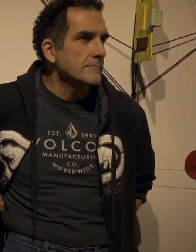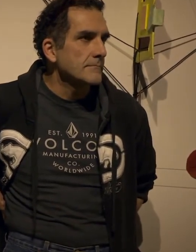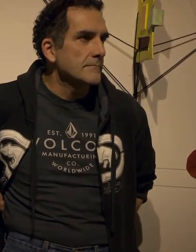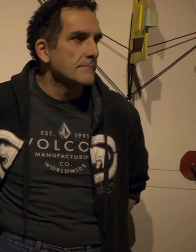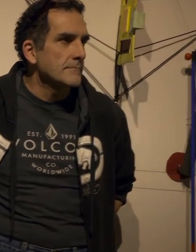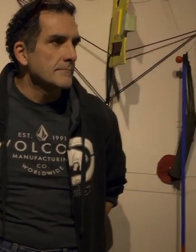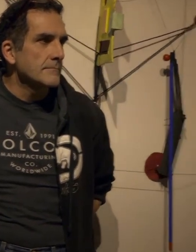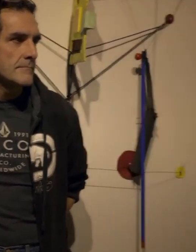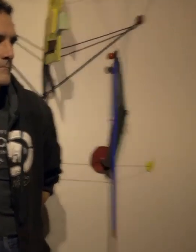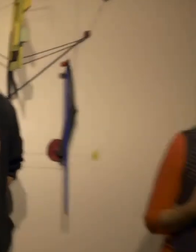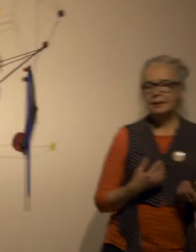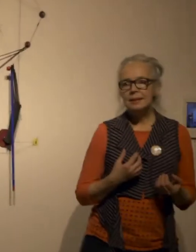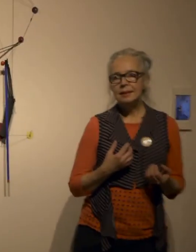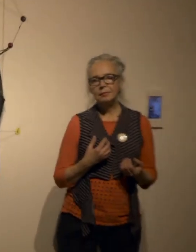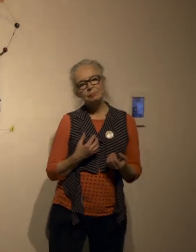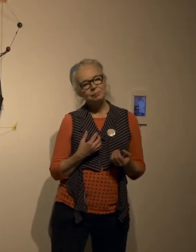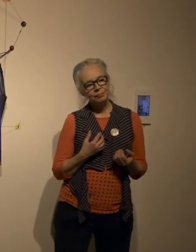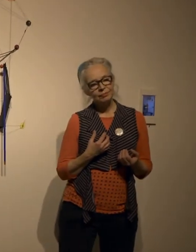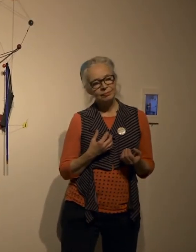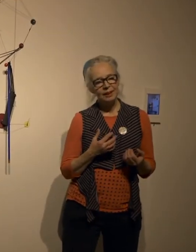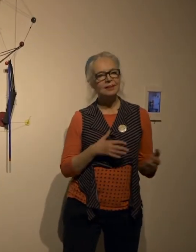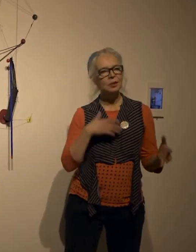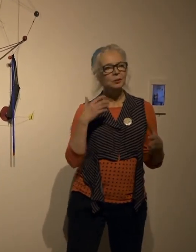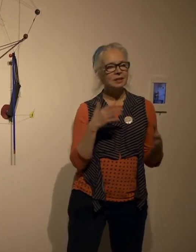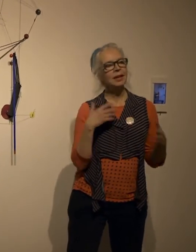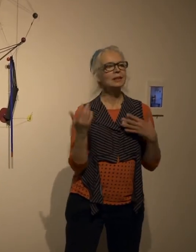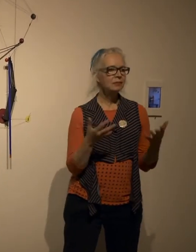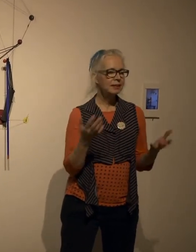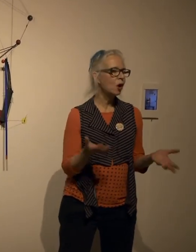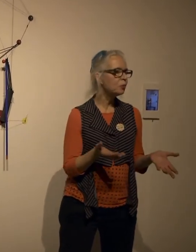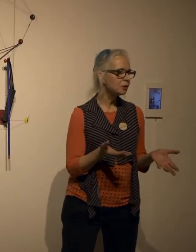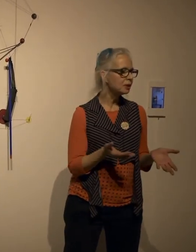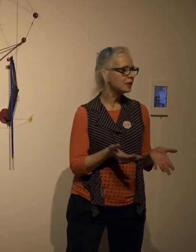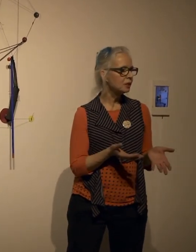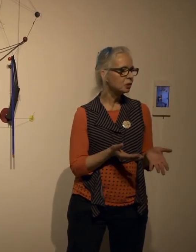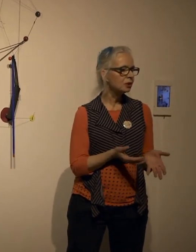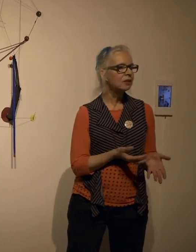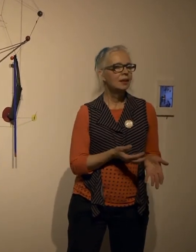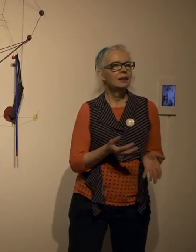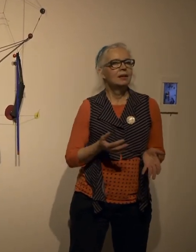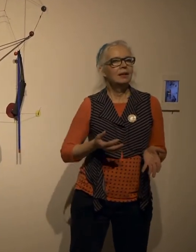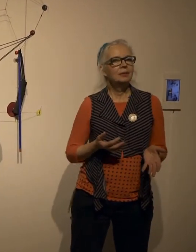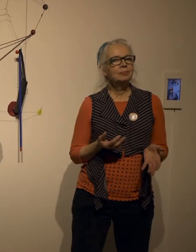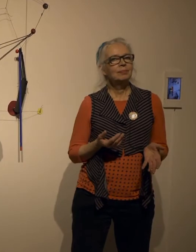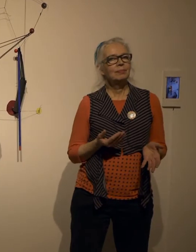deeply with other people and and so the title inventing hope goes to this notion of